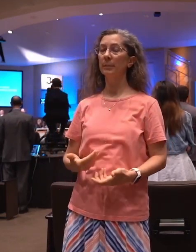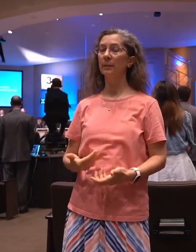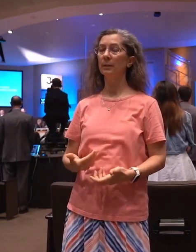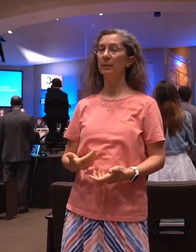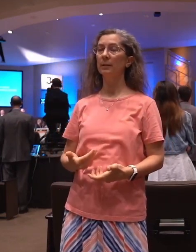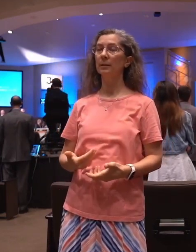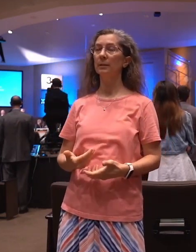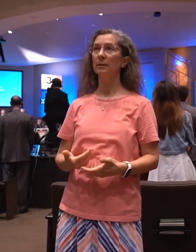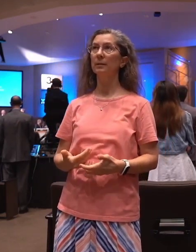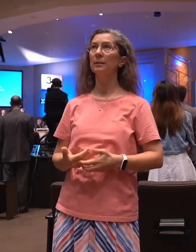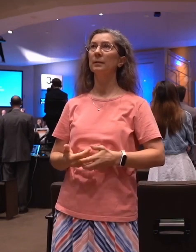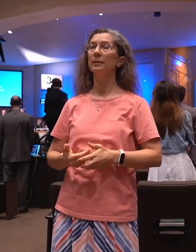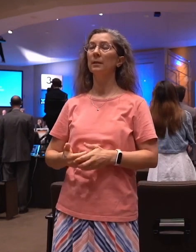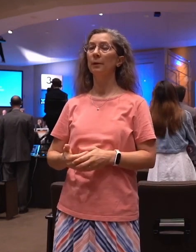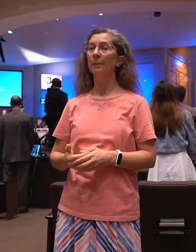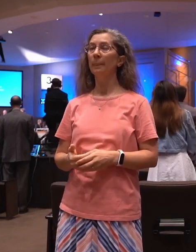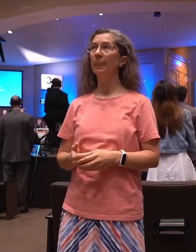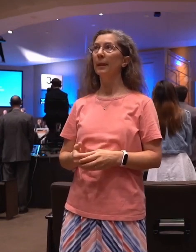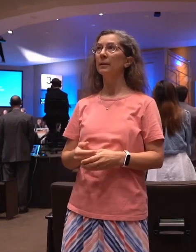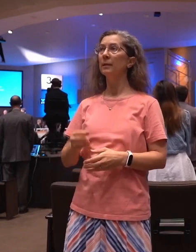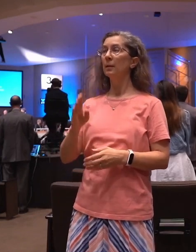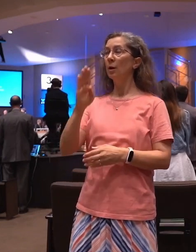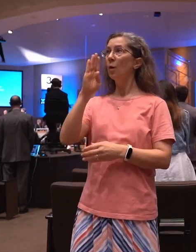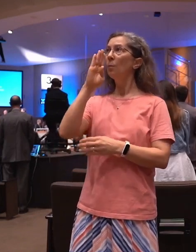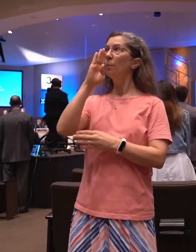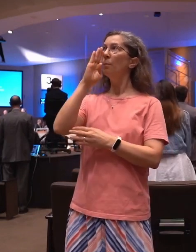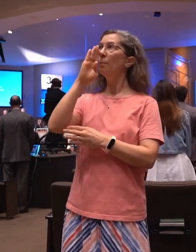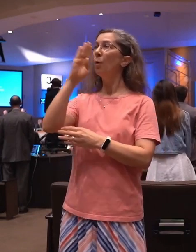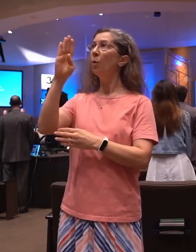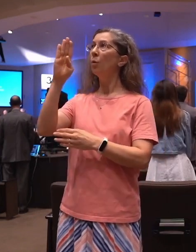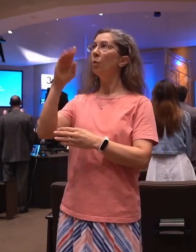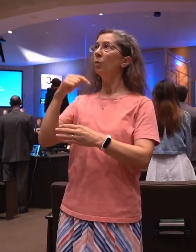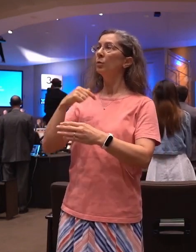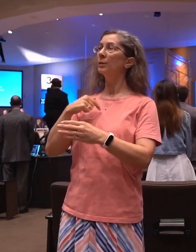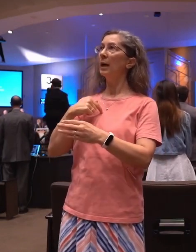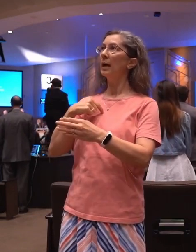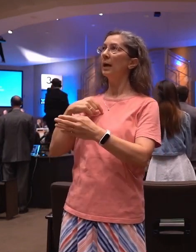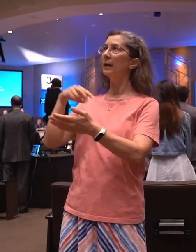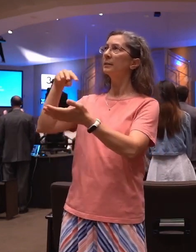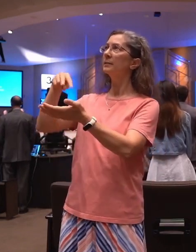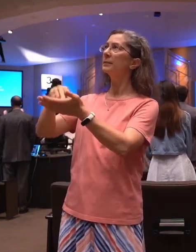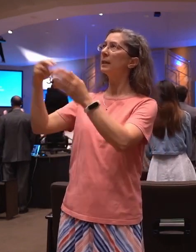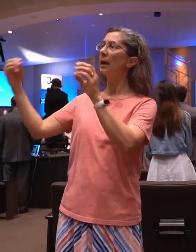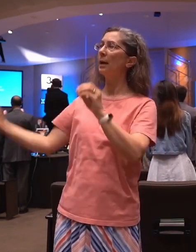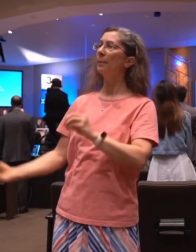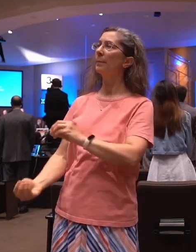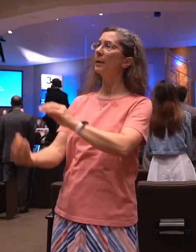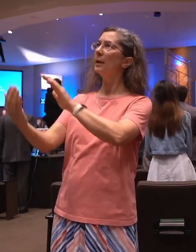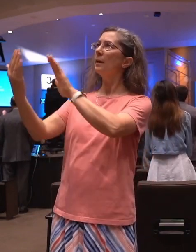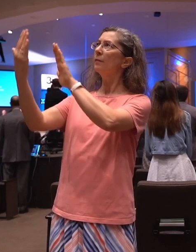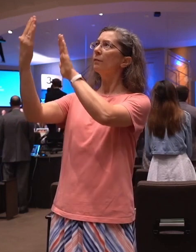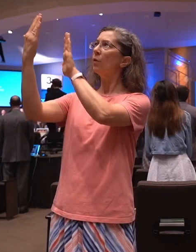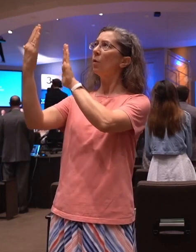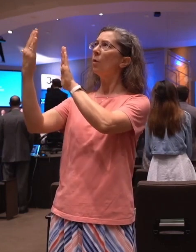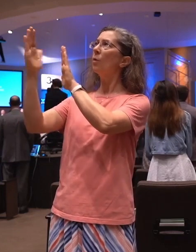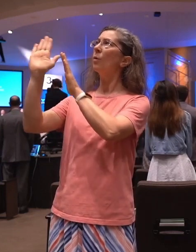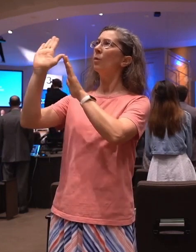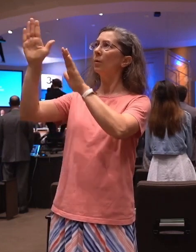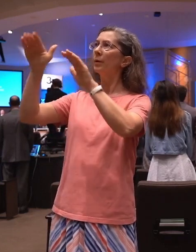Bold, I approach the eternal